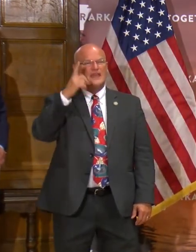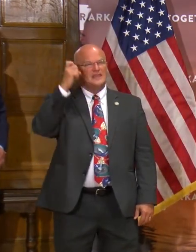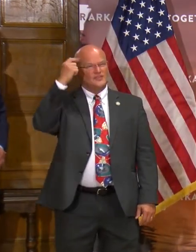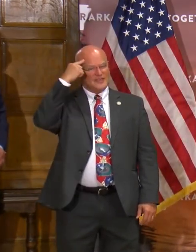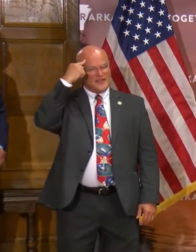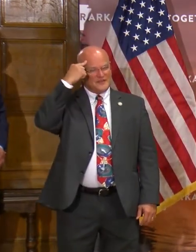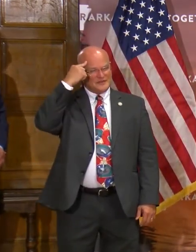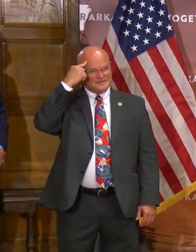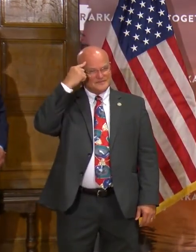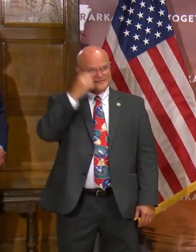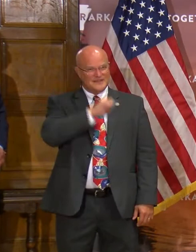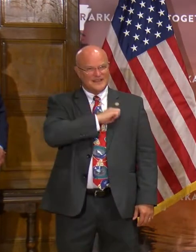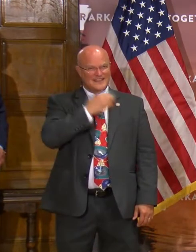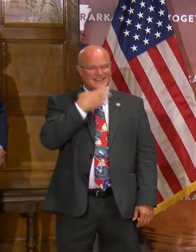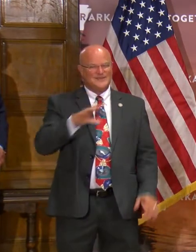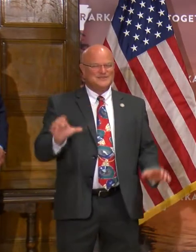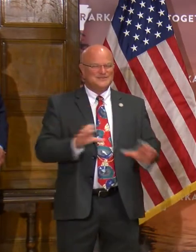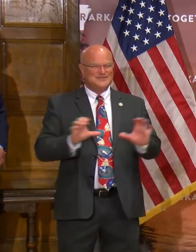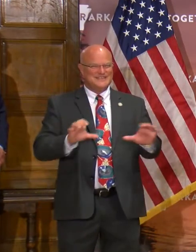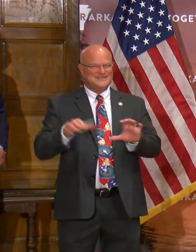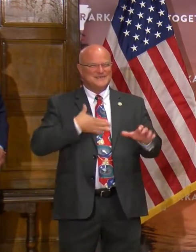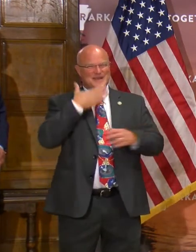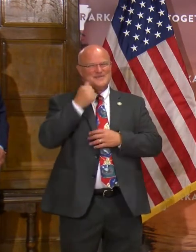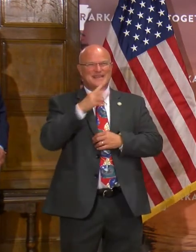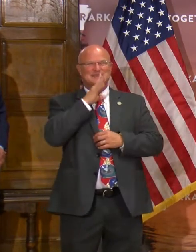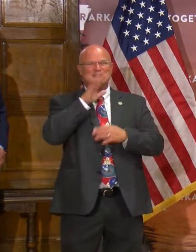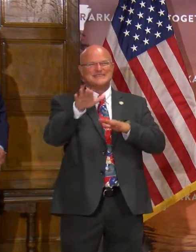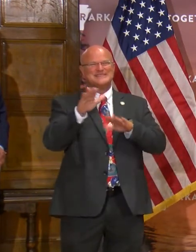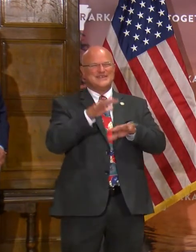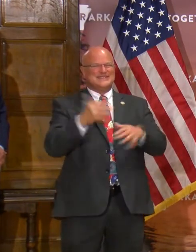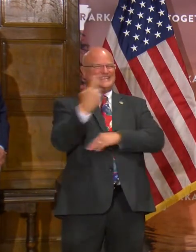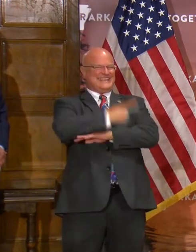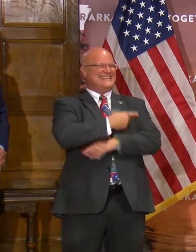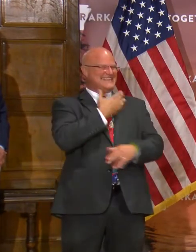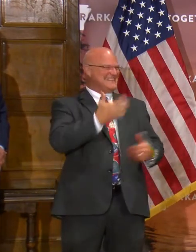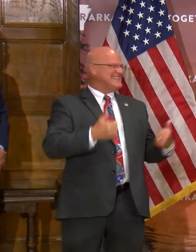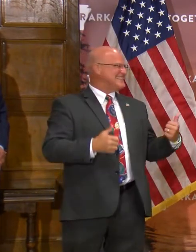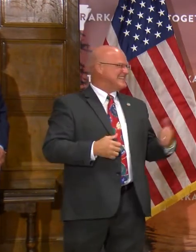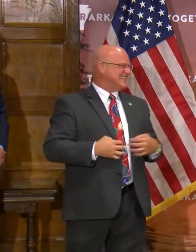Governor. Eddie, thank you for what you're doing. I'll do my best to speak a little slower today.